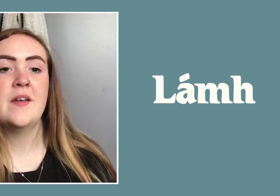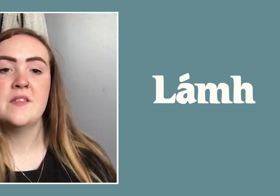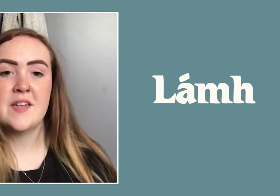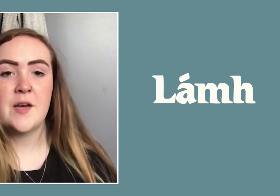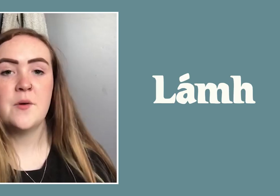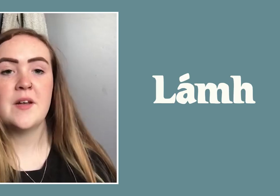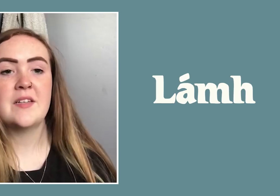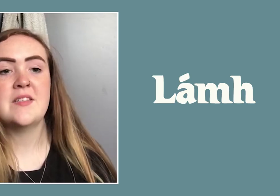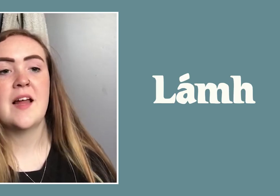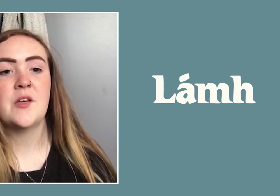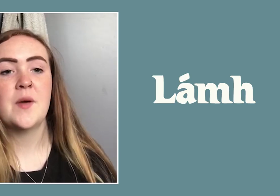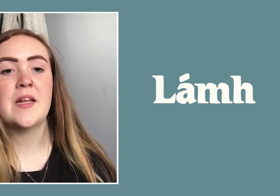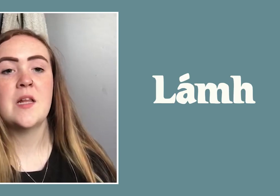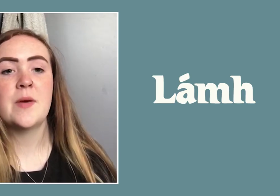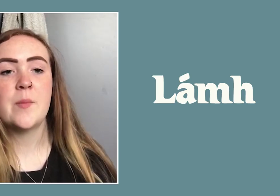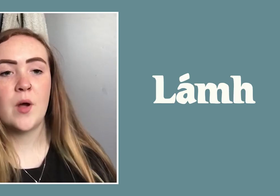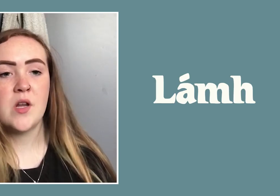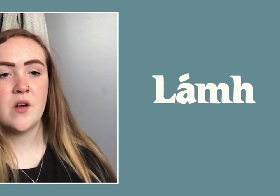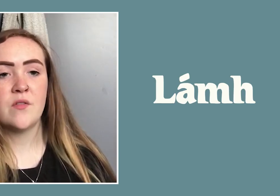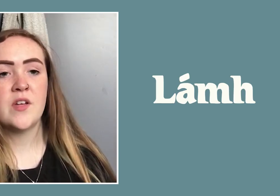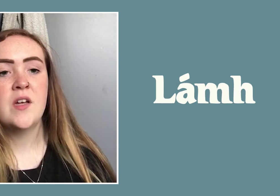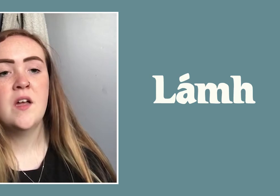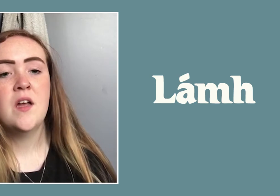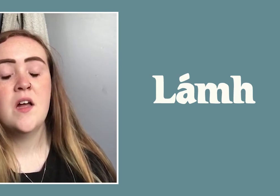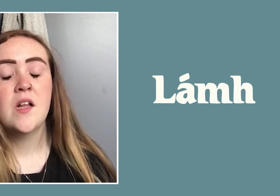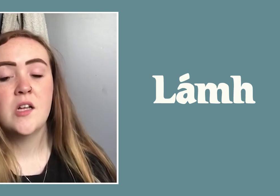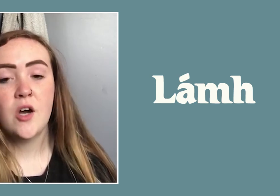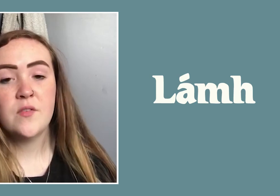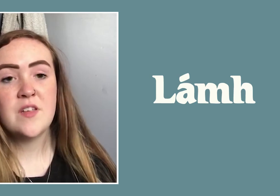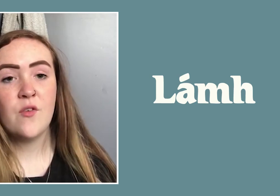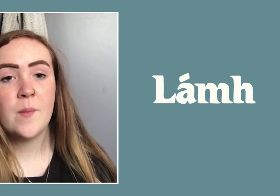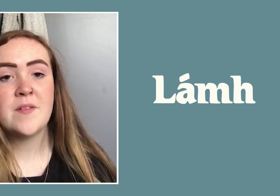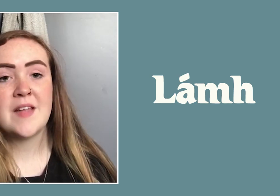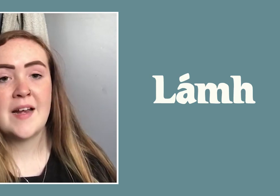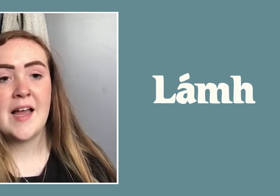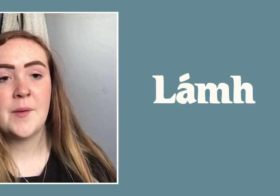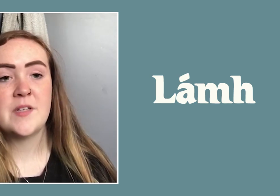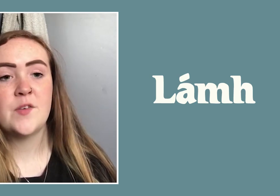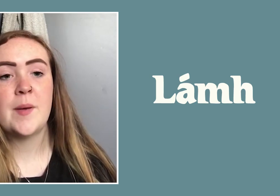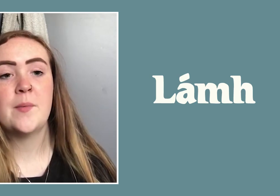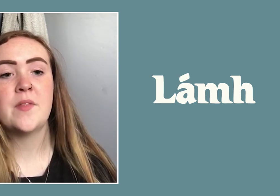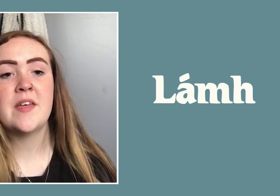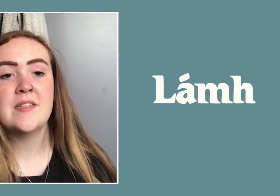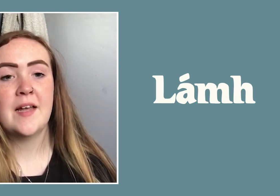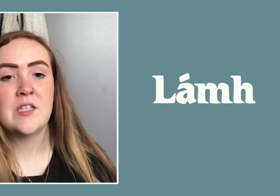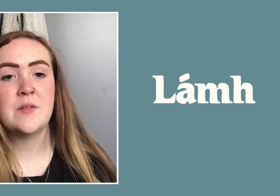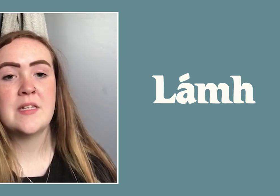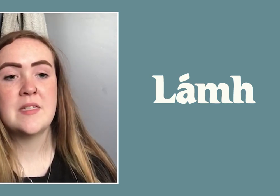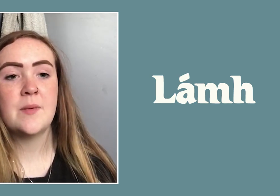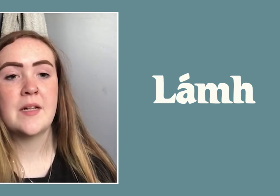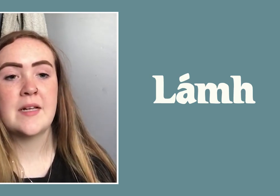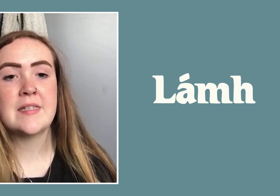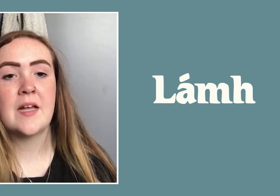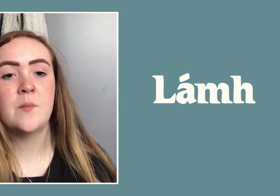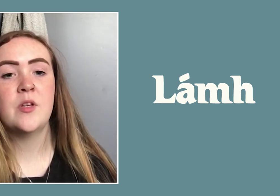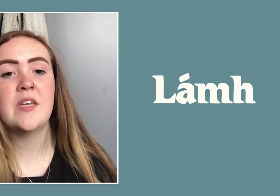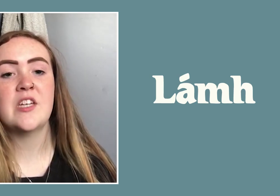Today we would like to tell you a little bit about love. Love is a form of sign language for people with intellectual disabilities and communication